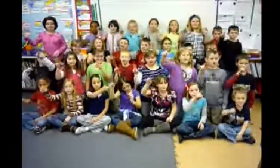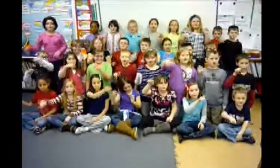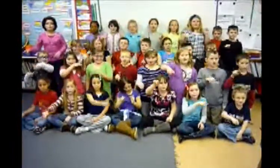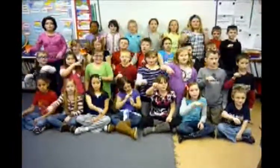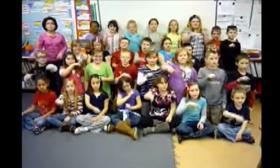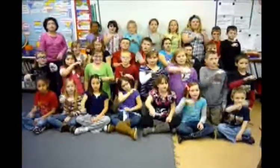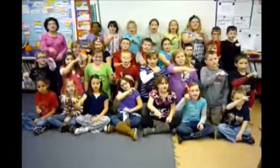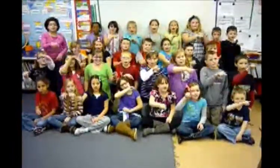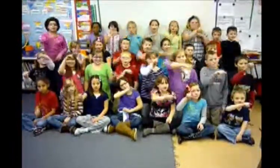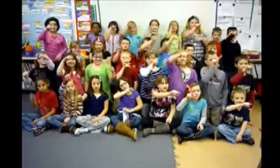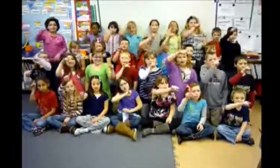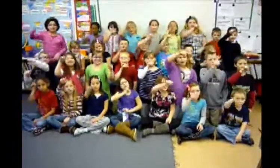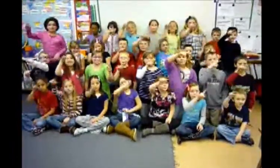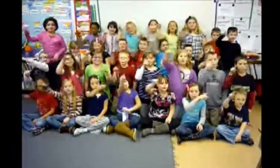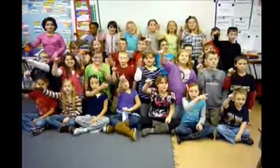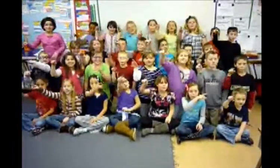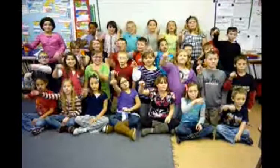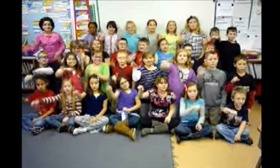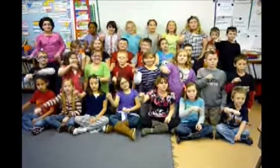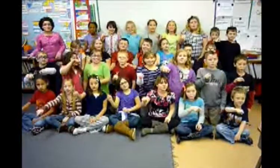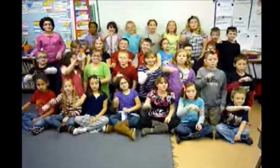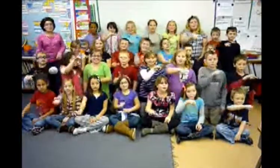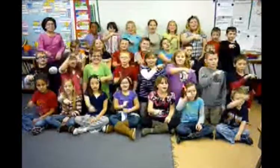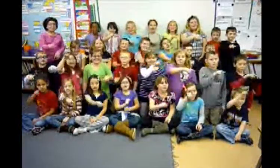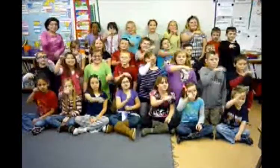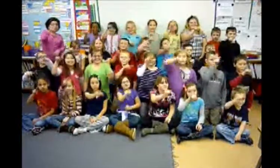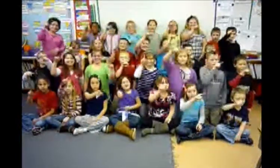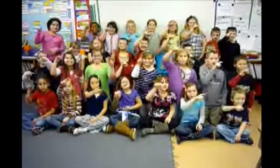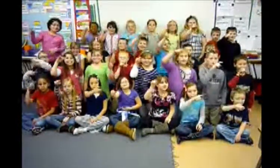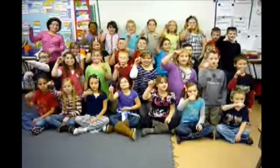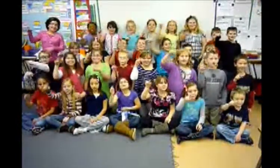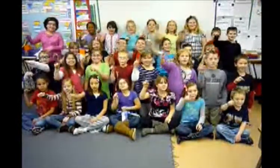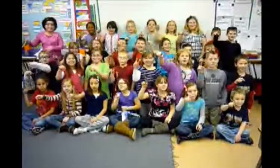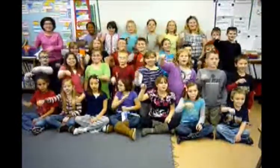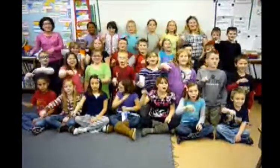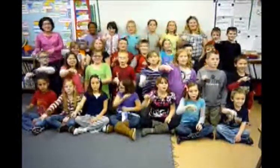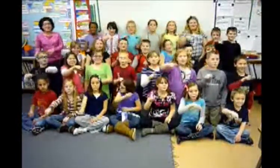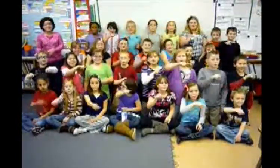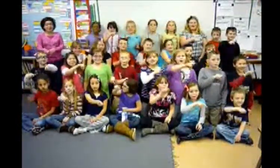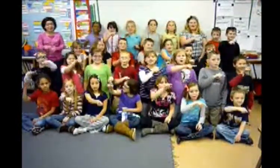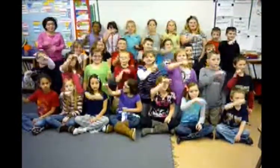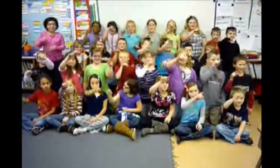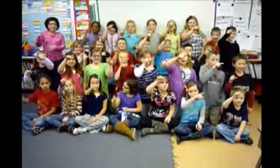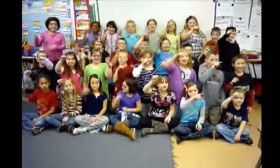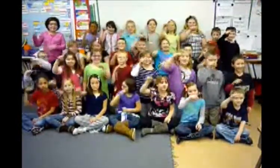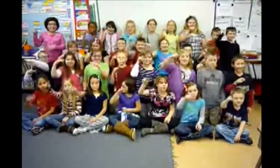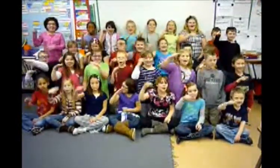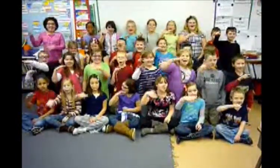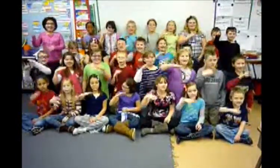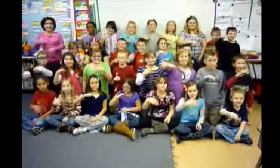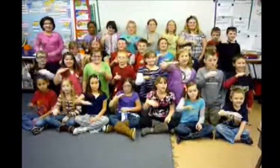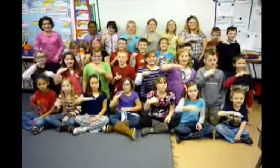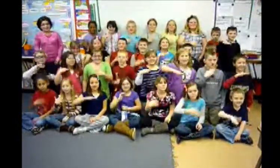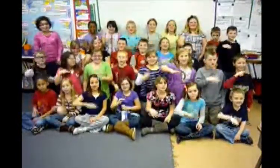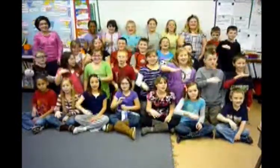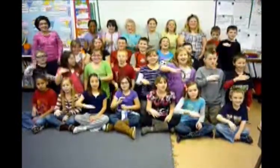Perimeters around, perimeters around, figure out perimeter, you've got to fall aside,